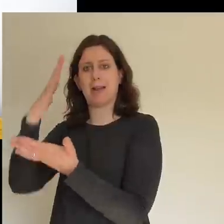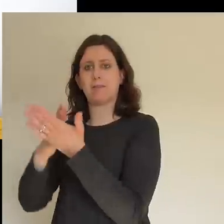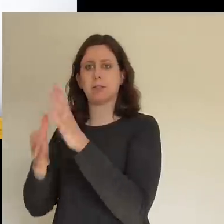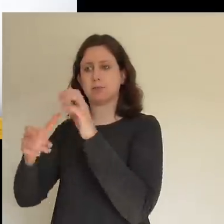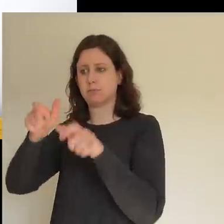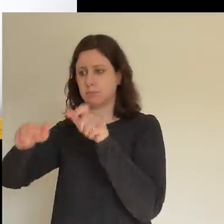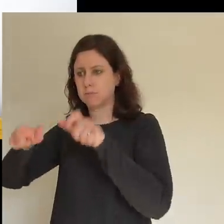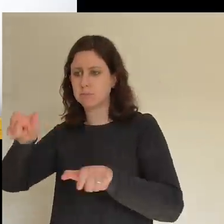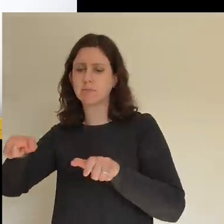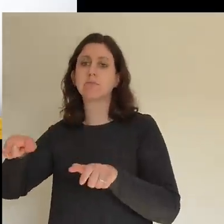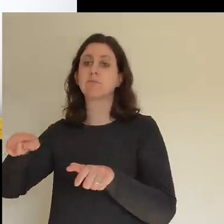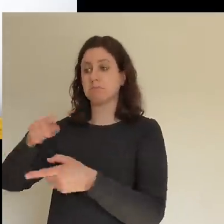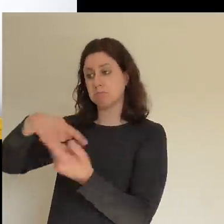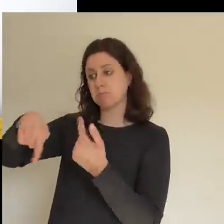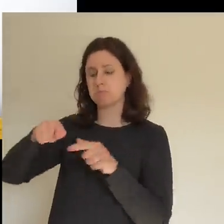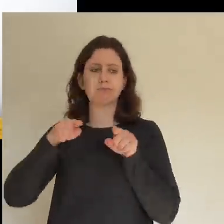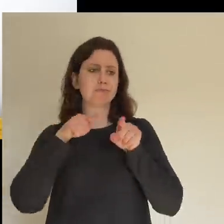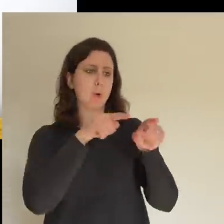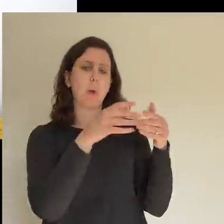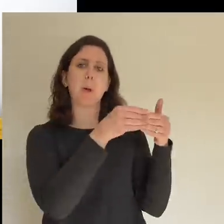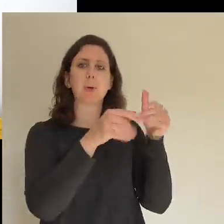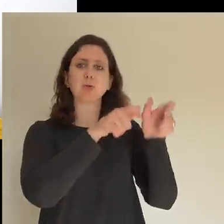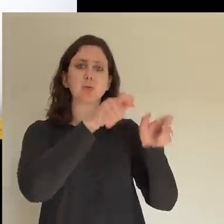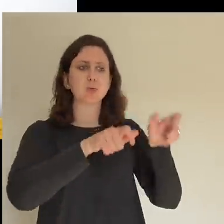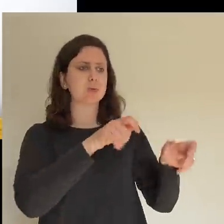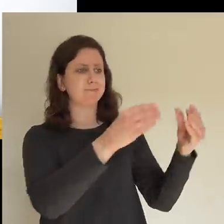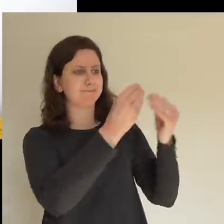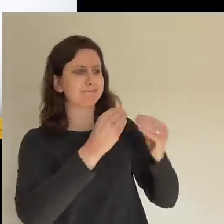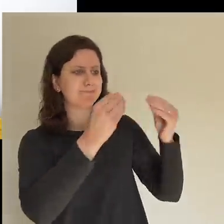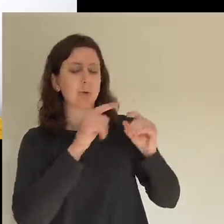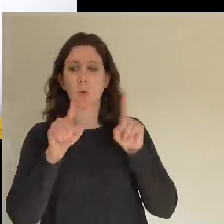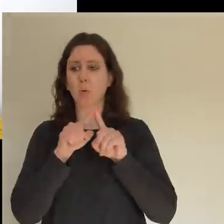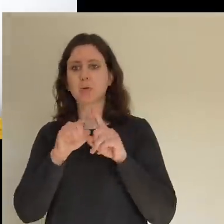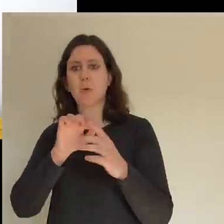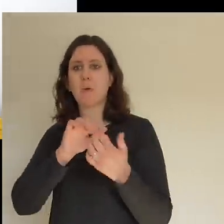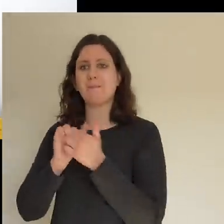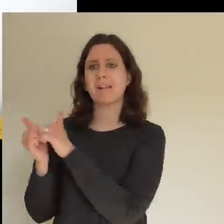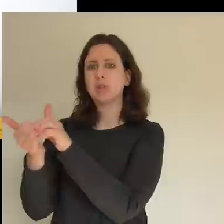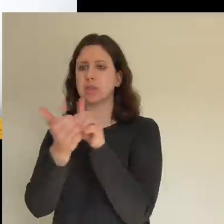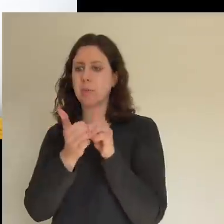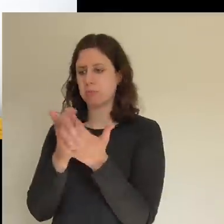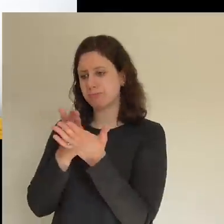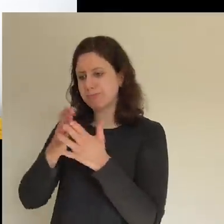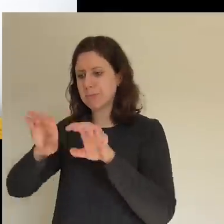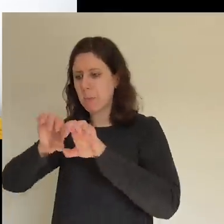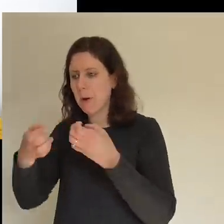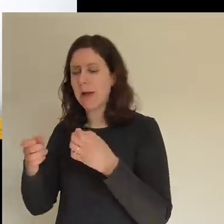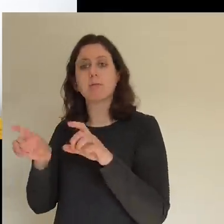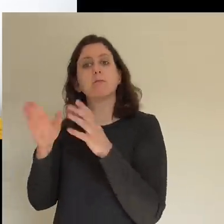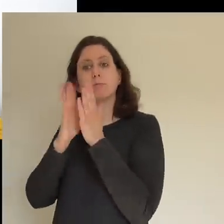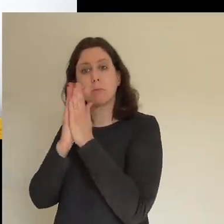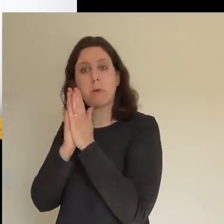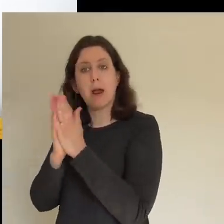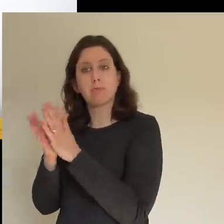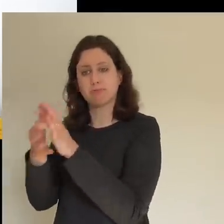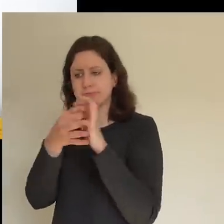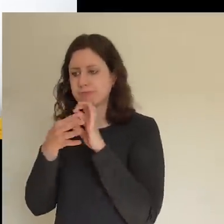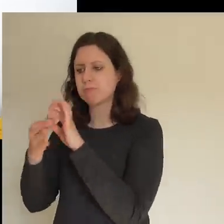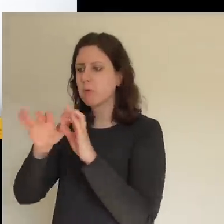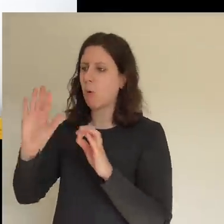devoted themselves to the apostles' teaching and to fellowship, to the breaking of bread and to prayer. Everyone was filled with awe at the